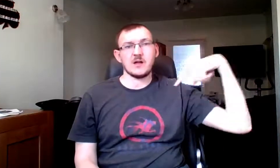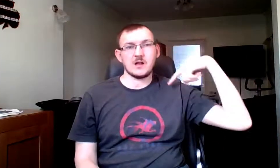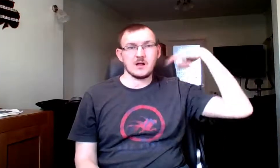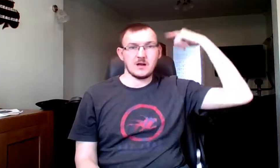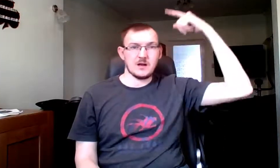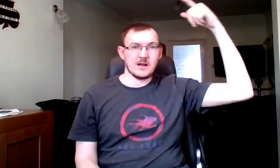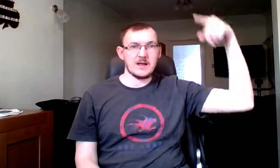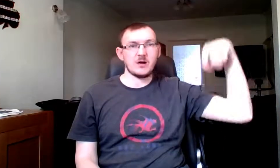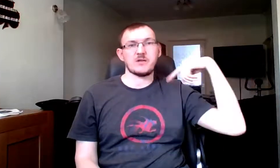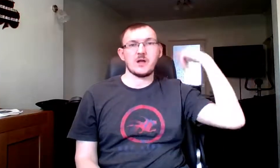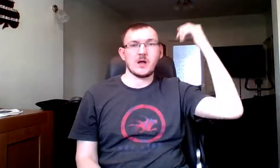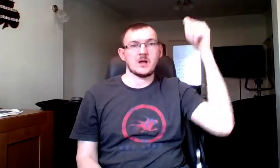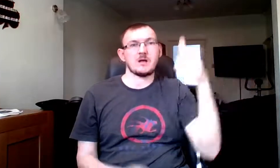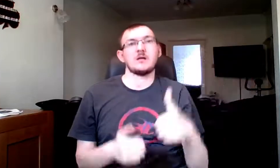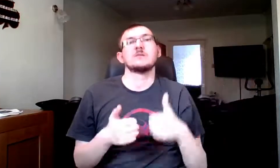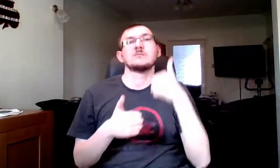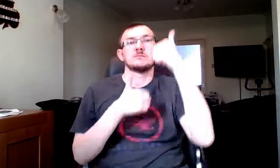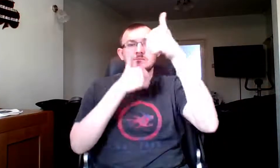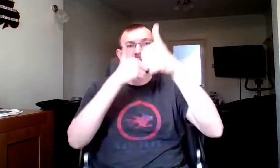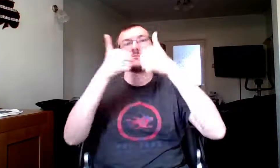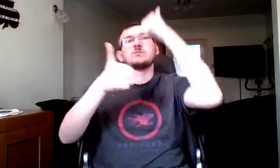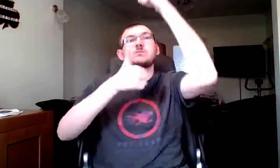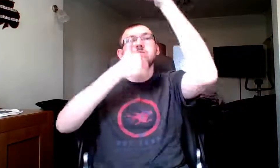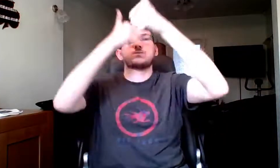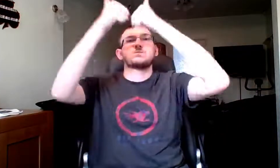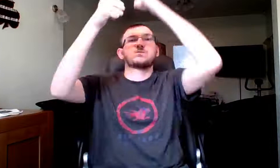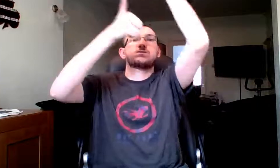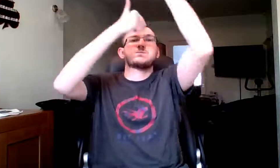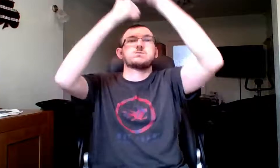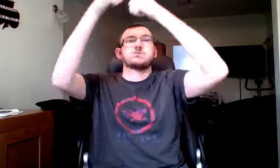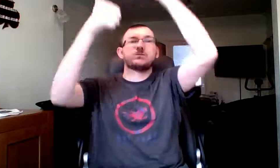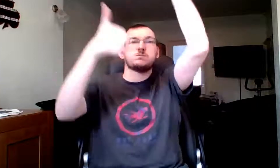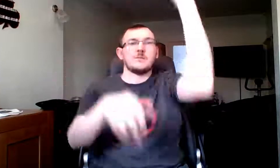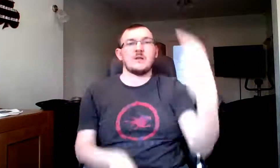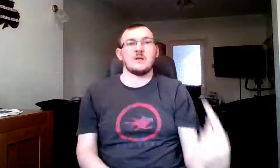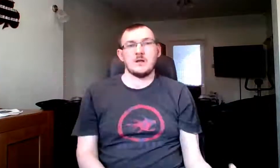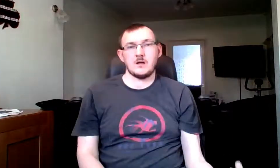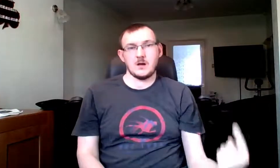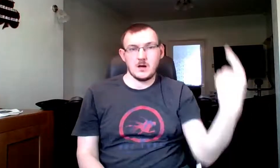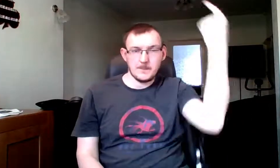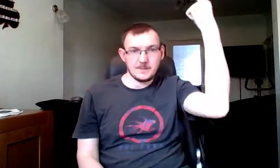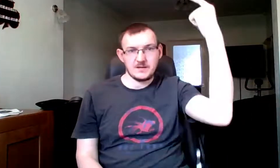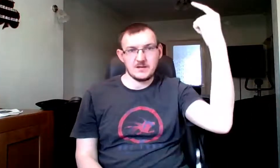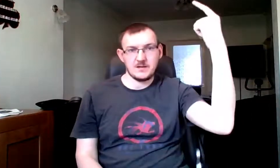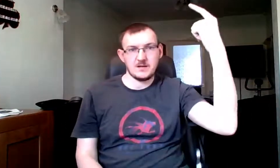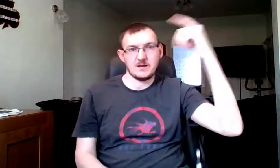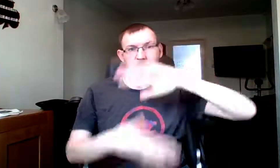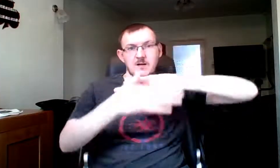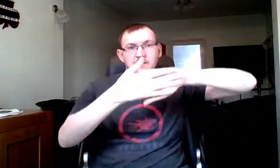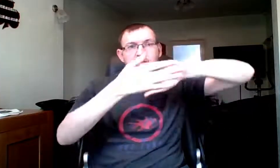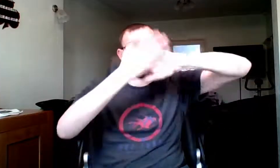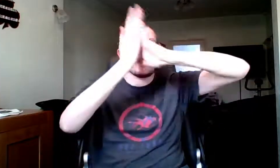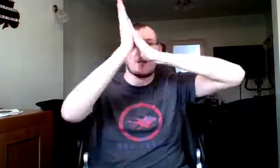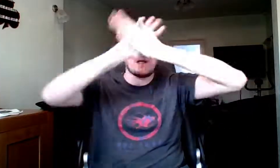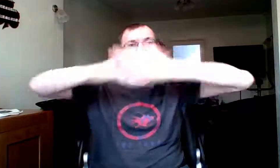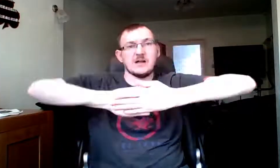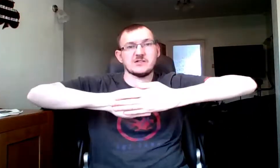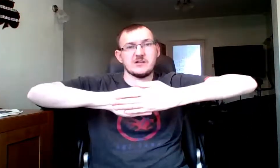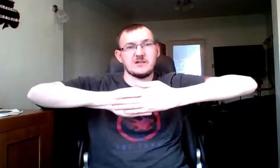and louder, up from the ashes.